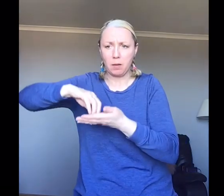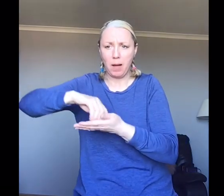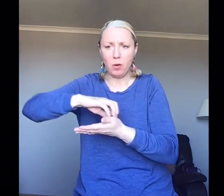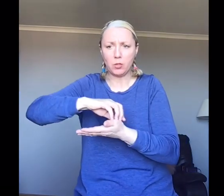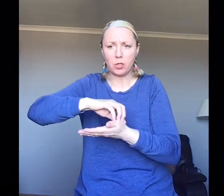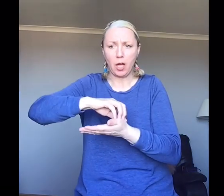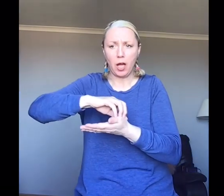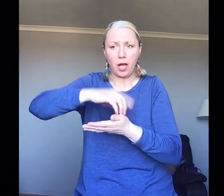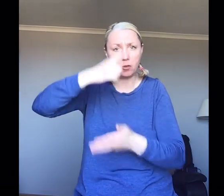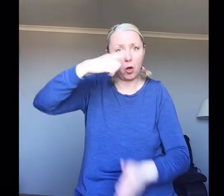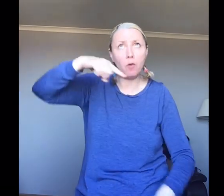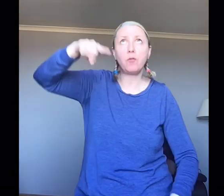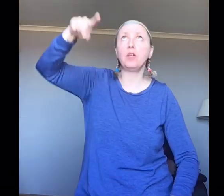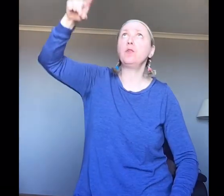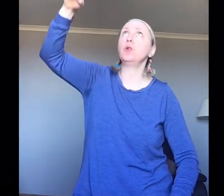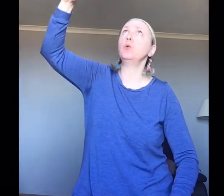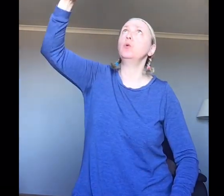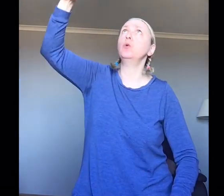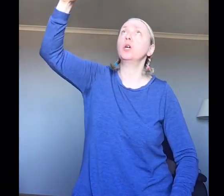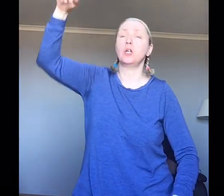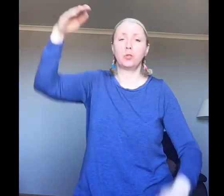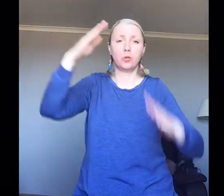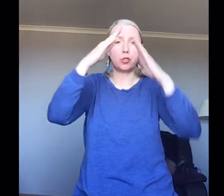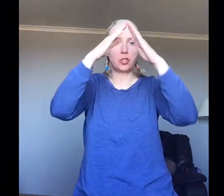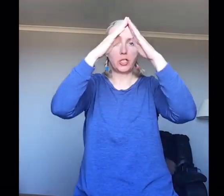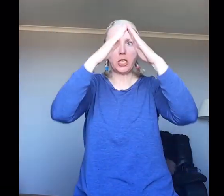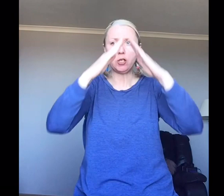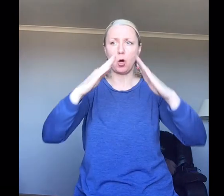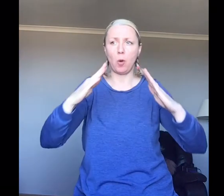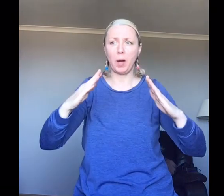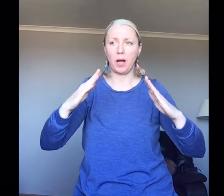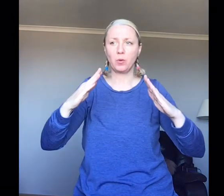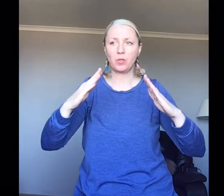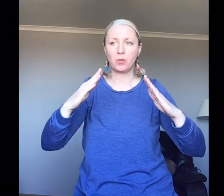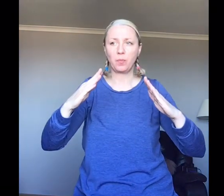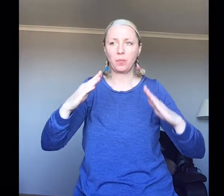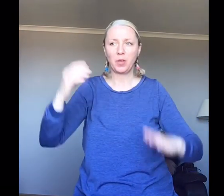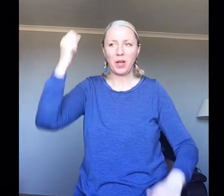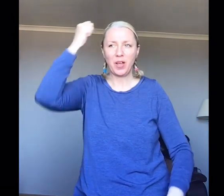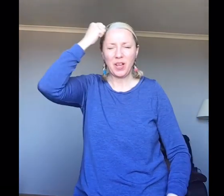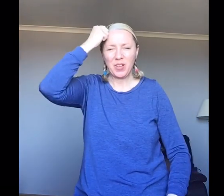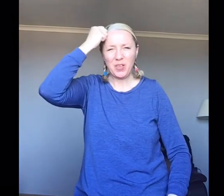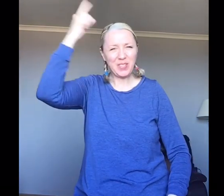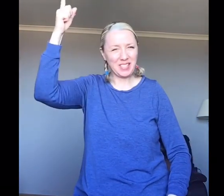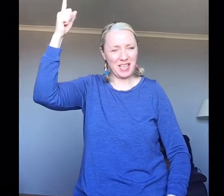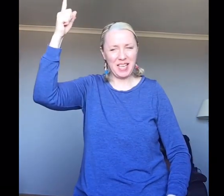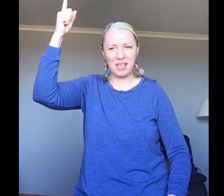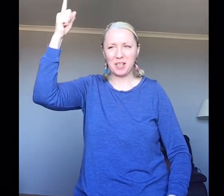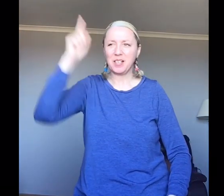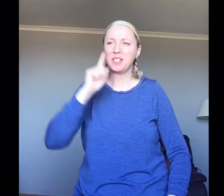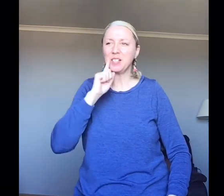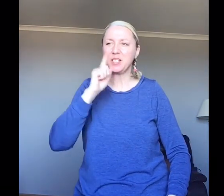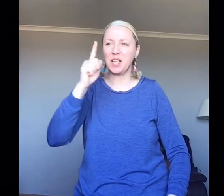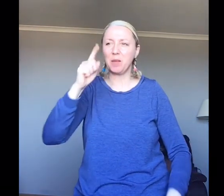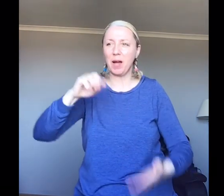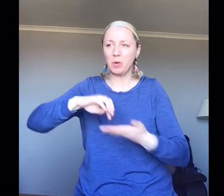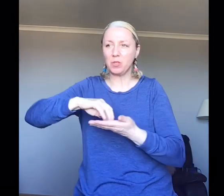mouse. And off he flew to his teeny top house. You see, said the mouse.